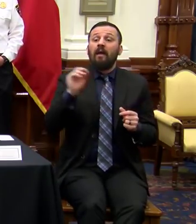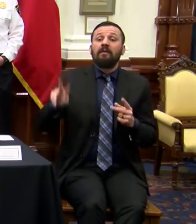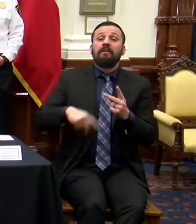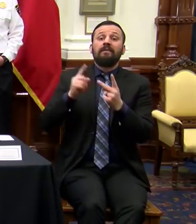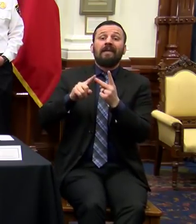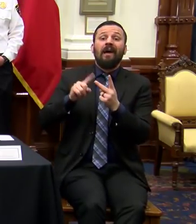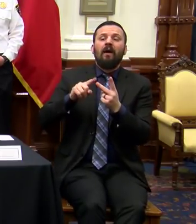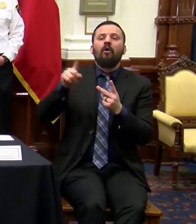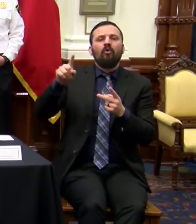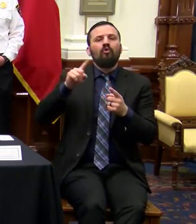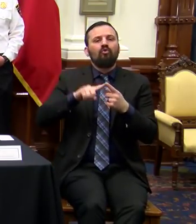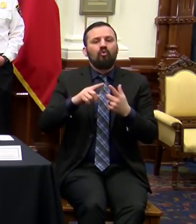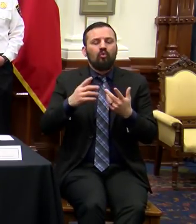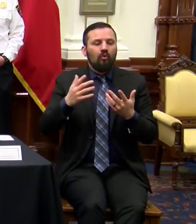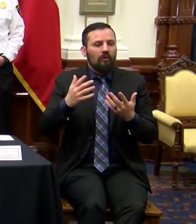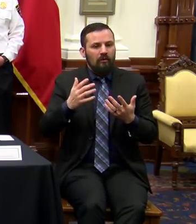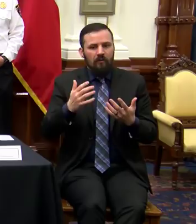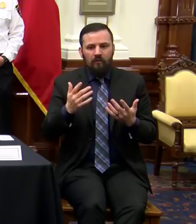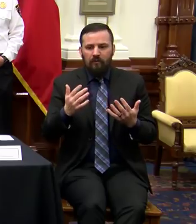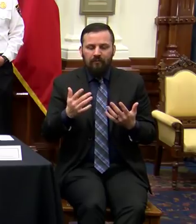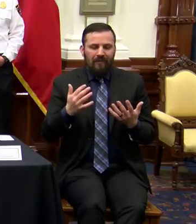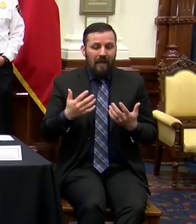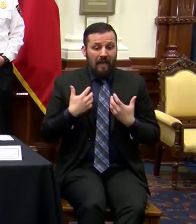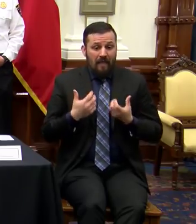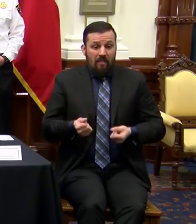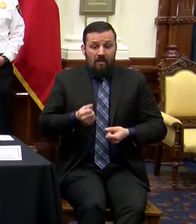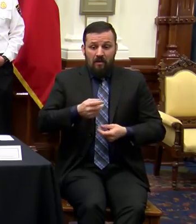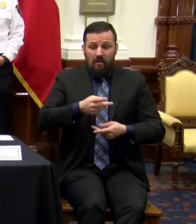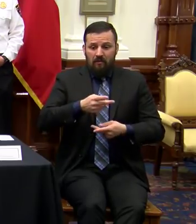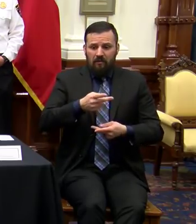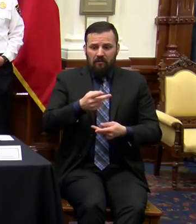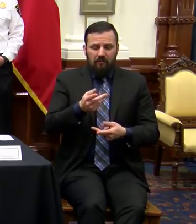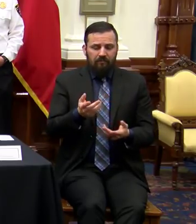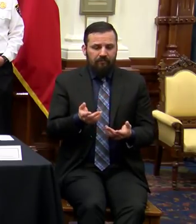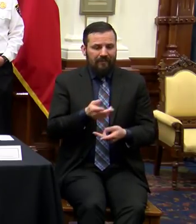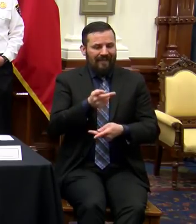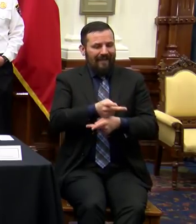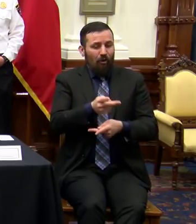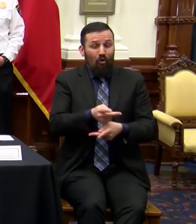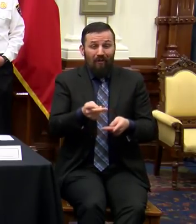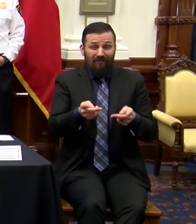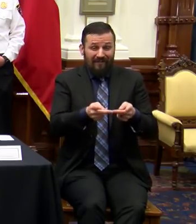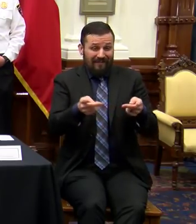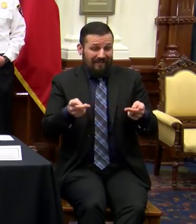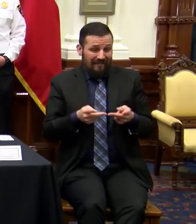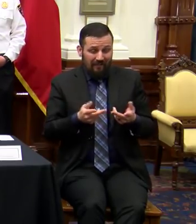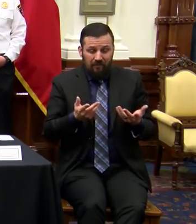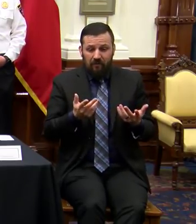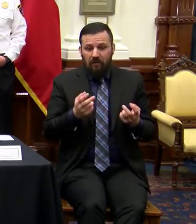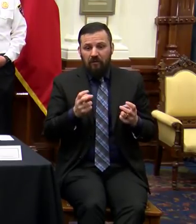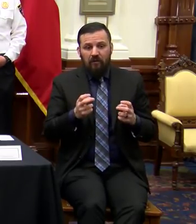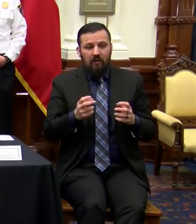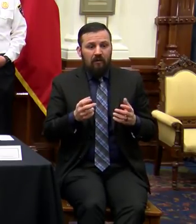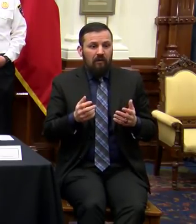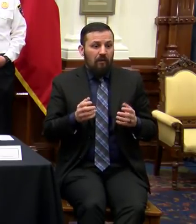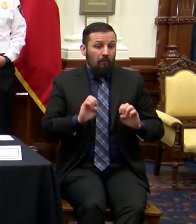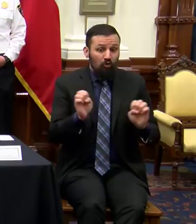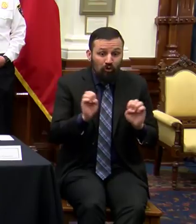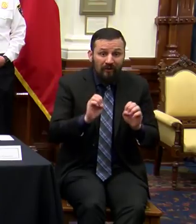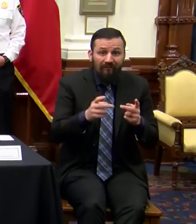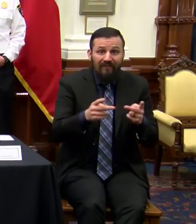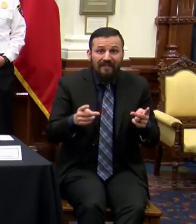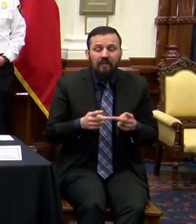to stand up healthcare facilities, whether they be emergent facilities or